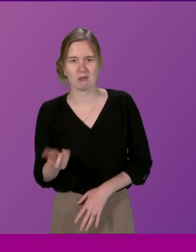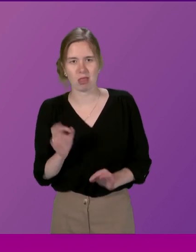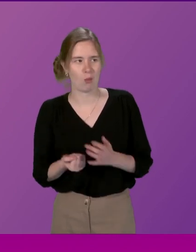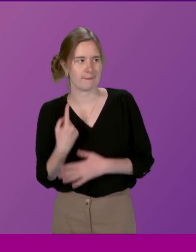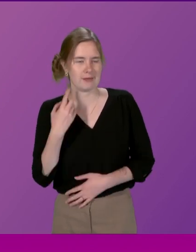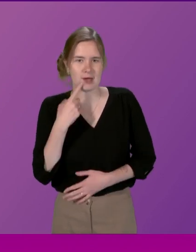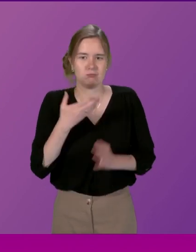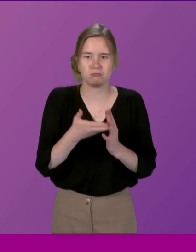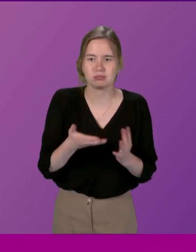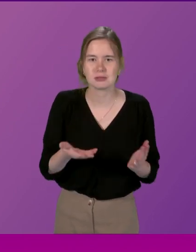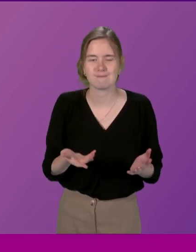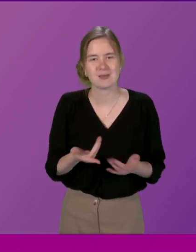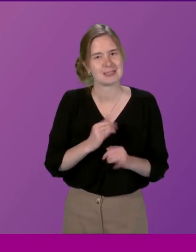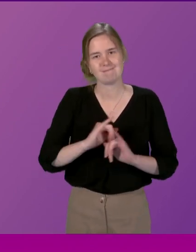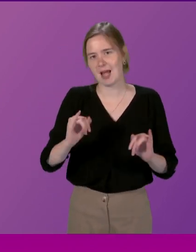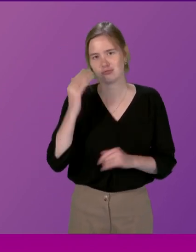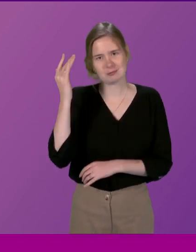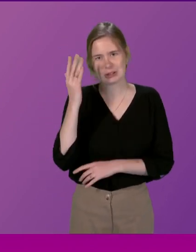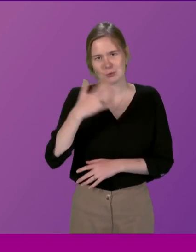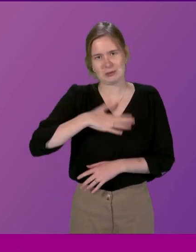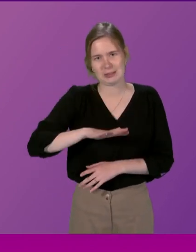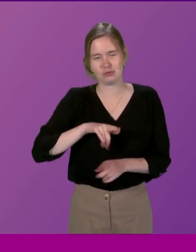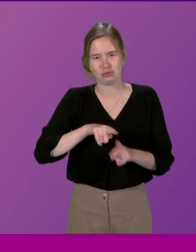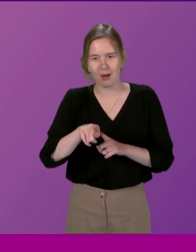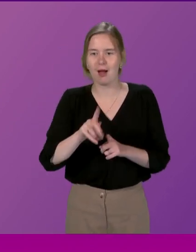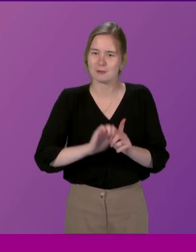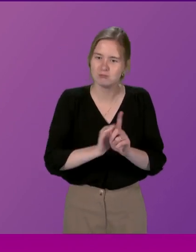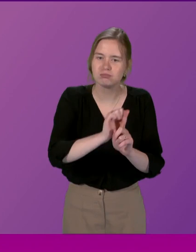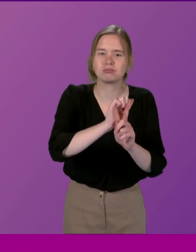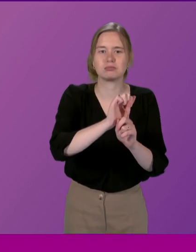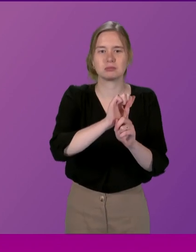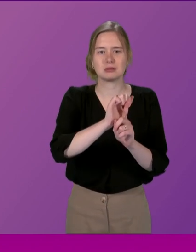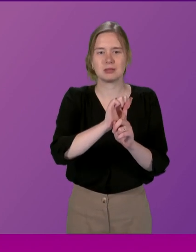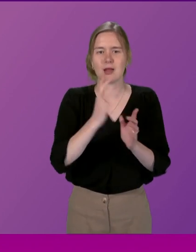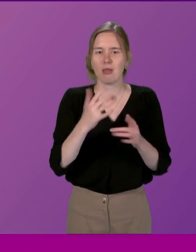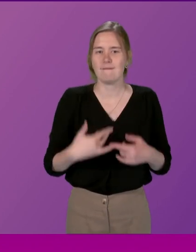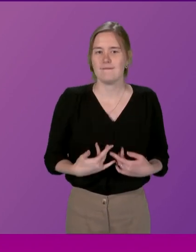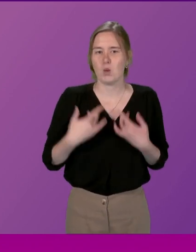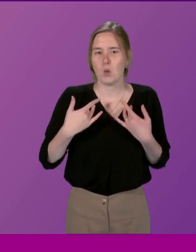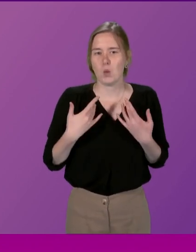that's a poor, poor reflection and one that we must strive and indeed there are views